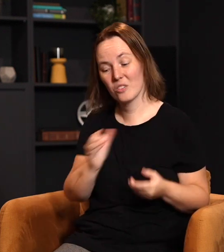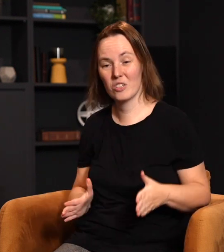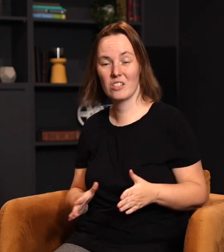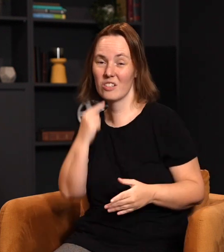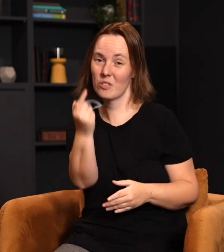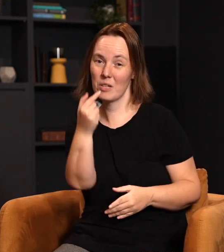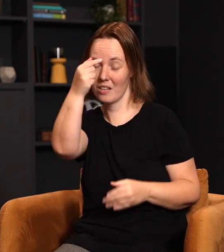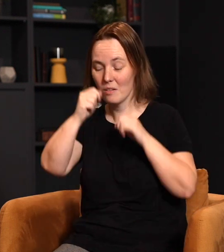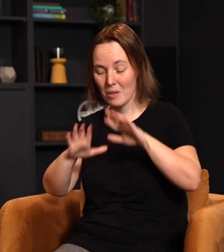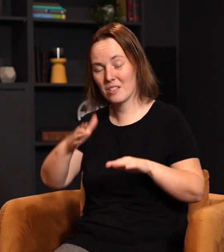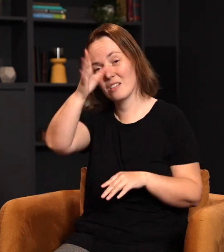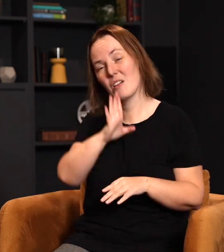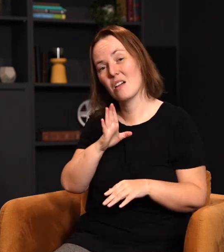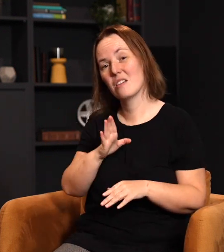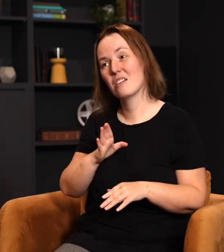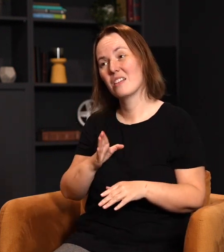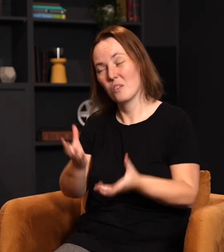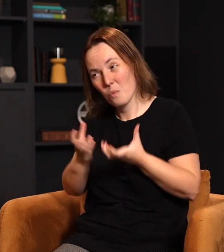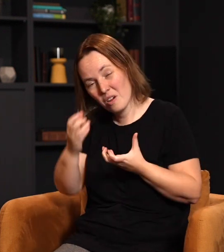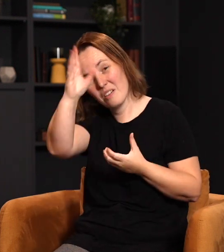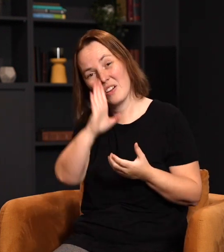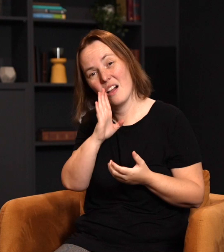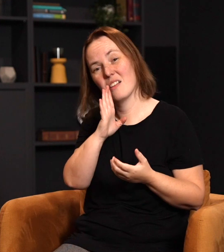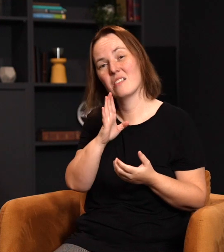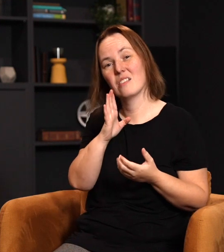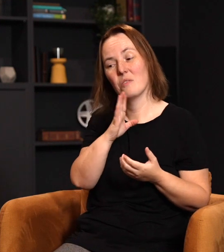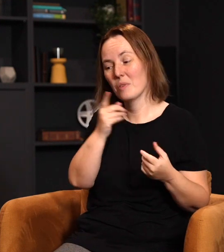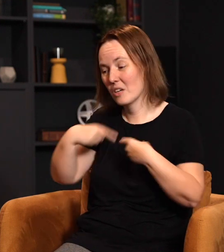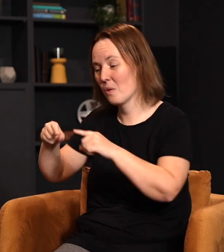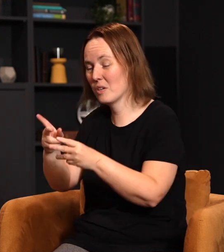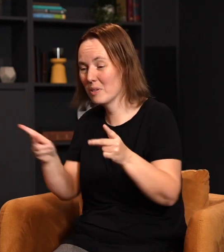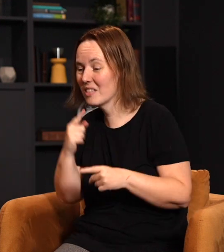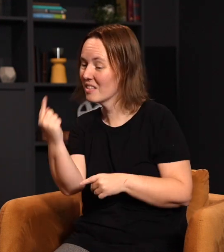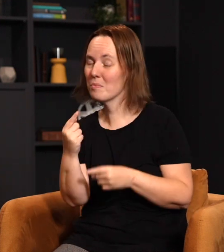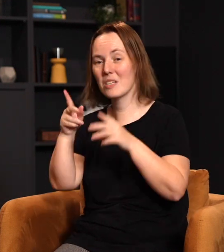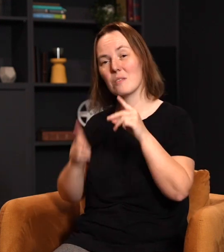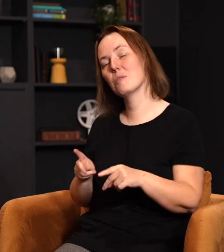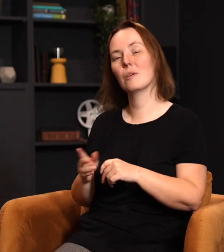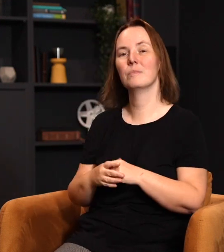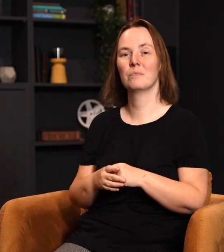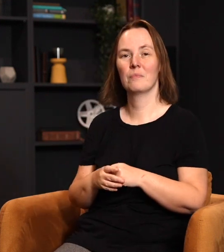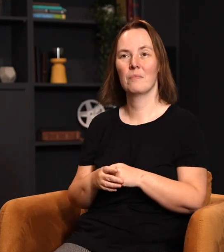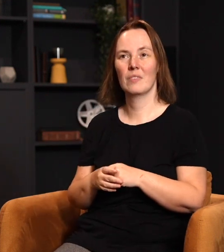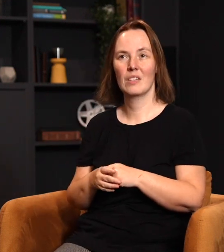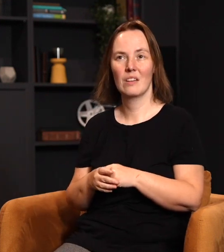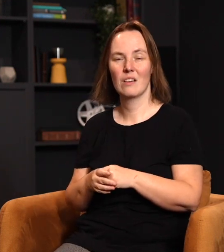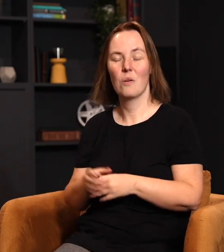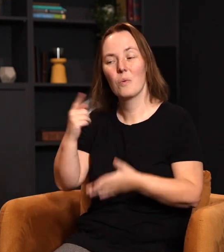of God. We are speaking the intention of God. When we go into places, when we speak to people, and some other things I'll mention in